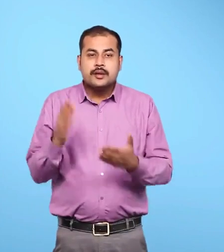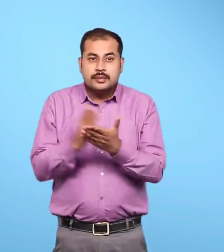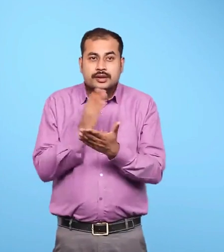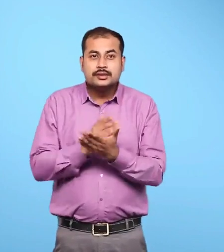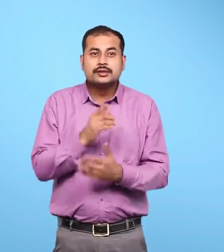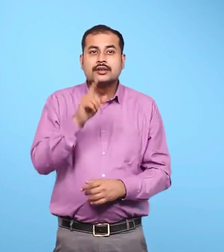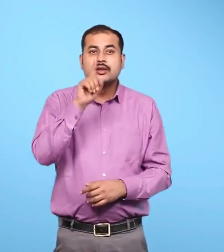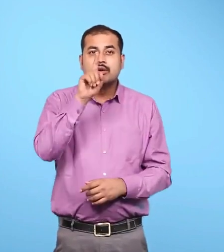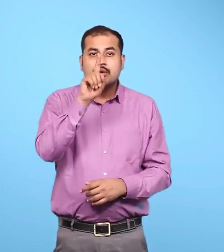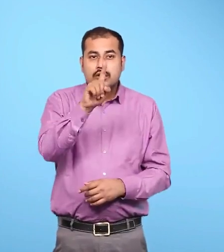Page 145